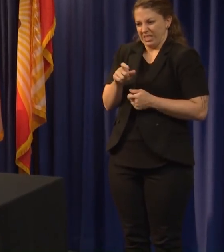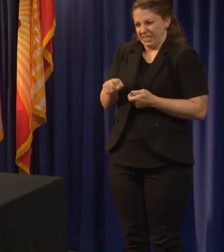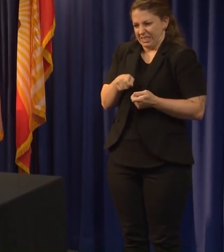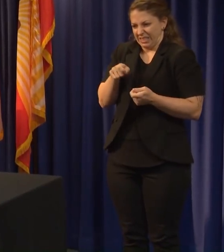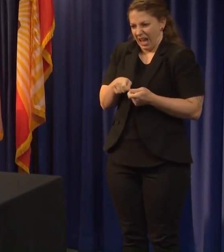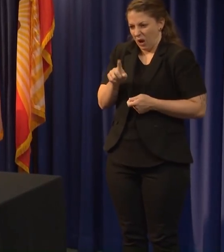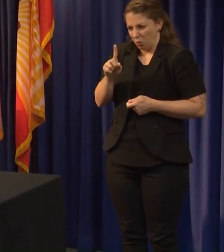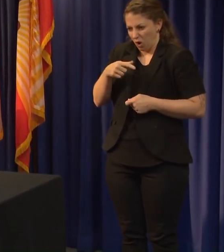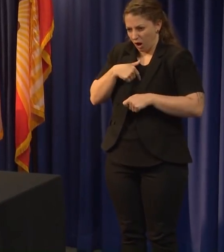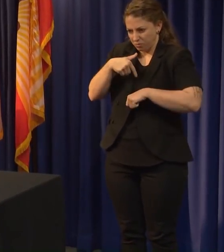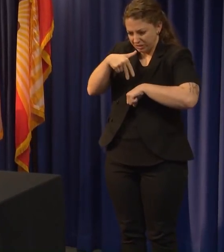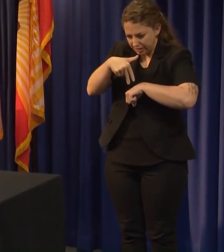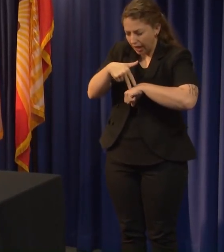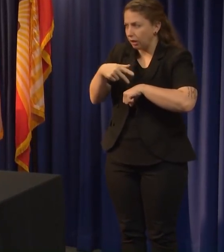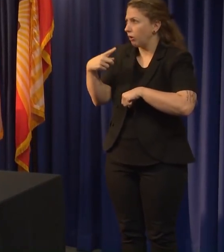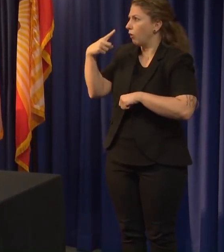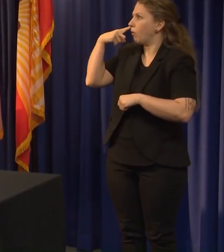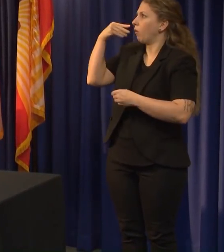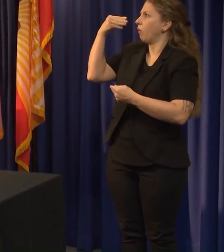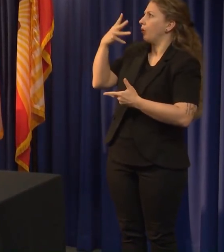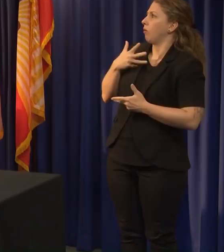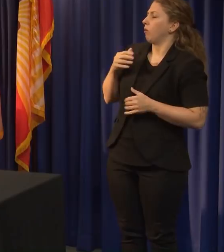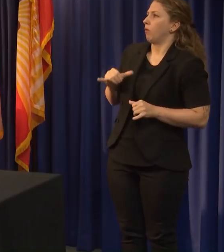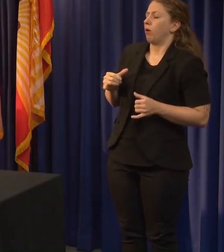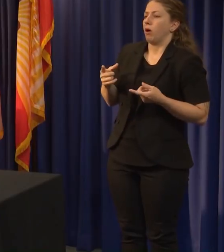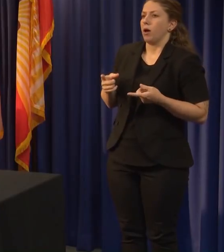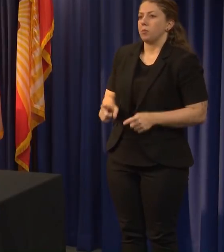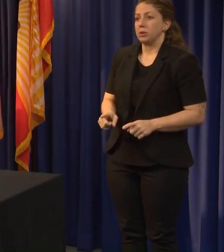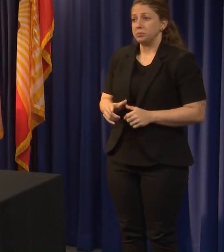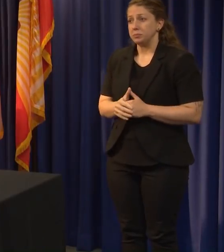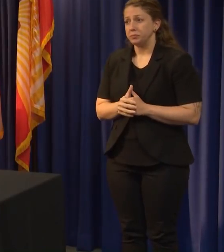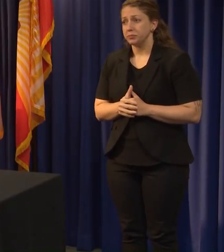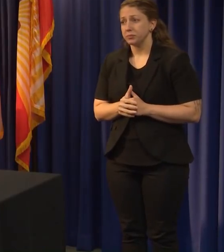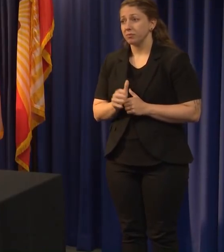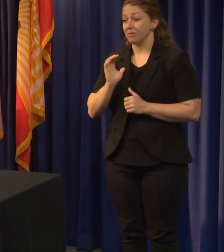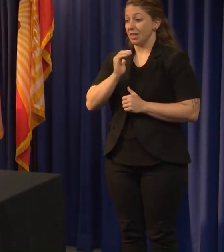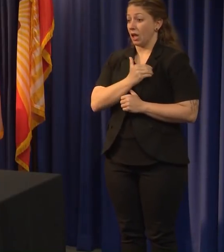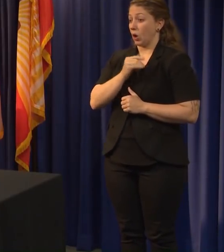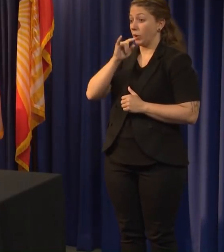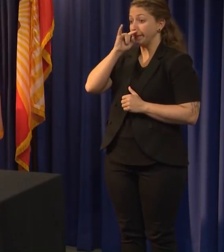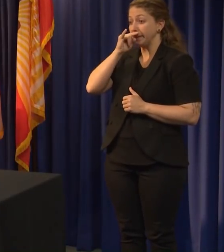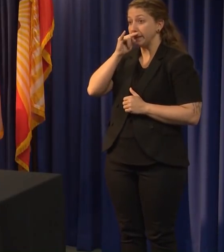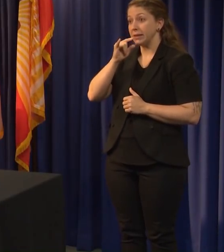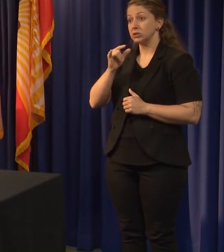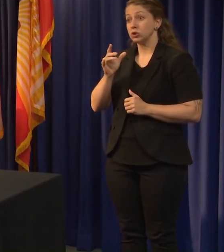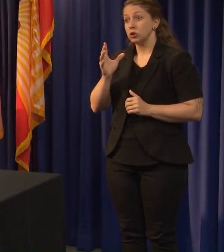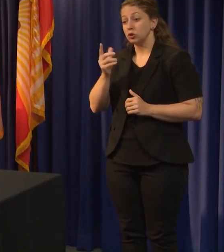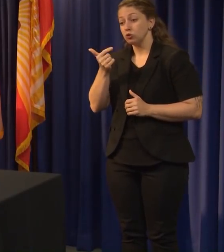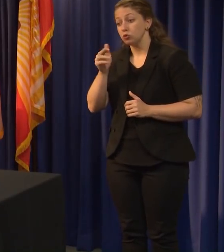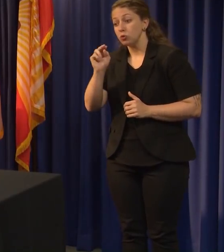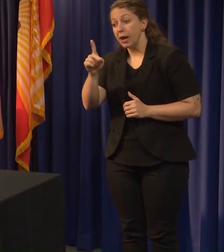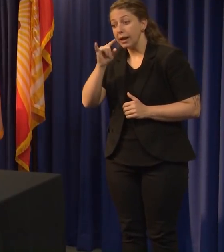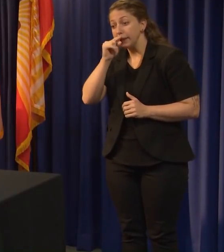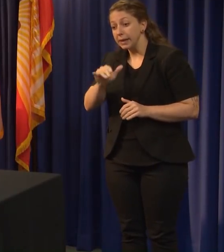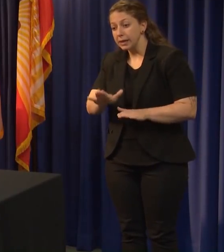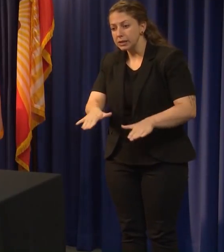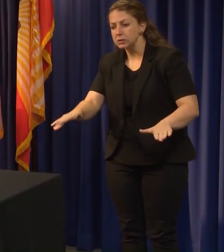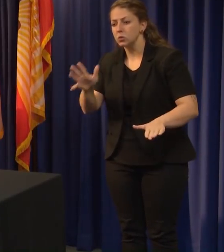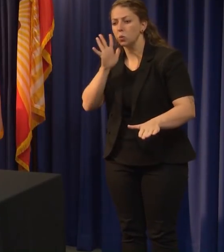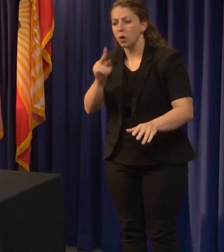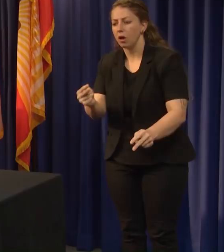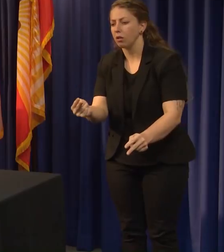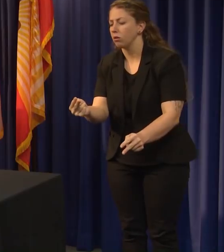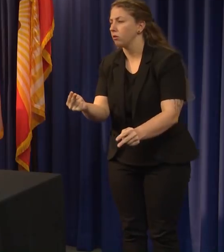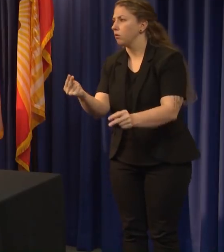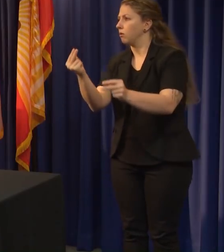Our kids and our grandkids will look back on this moment in time and judge us